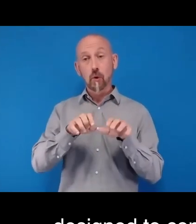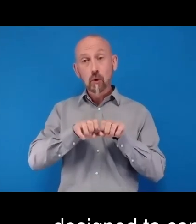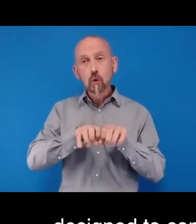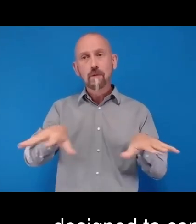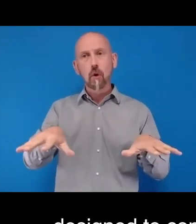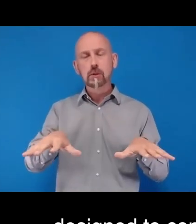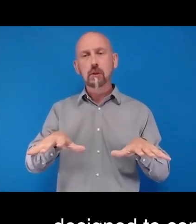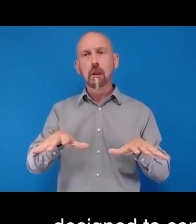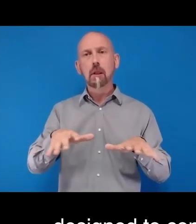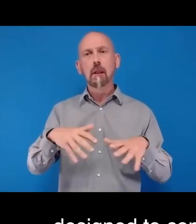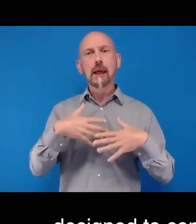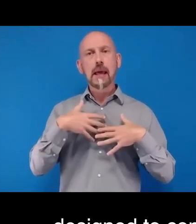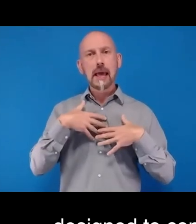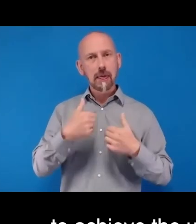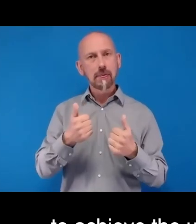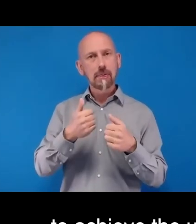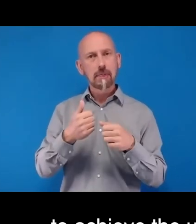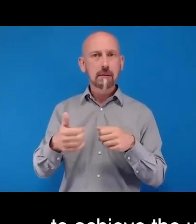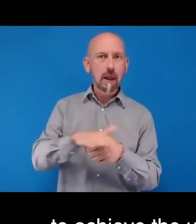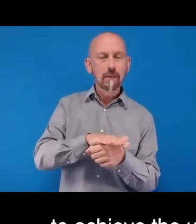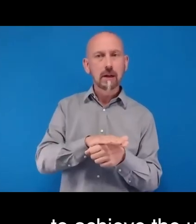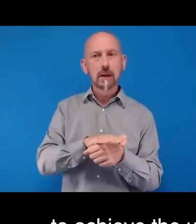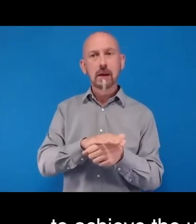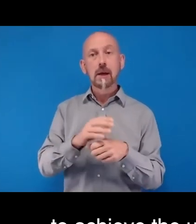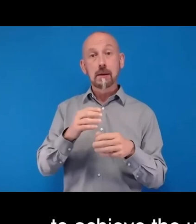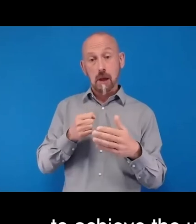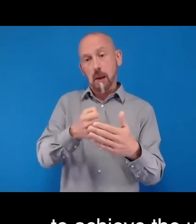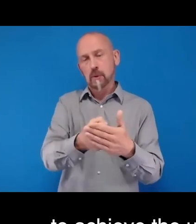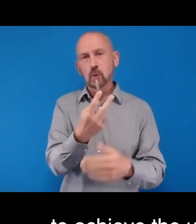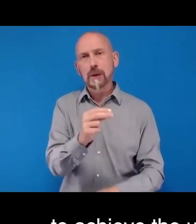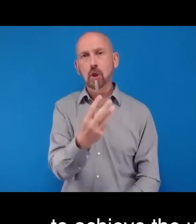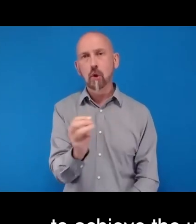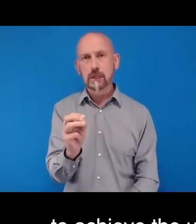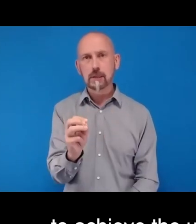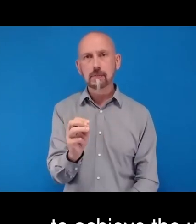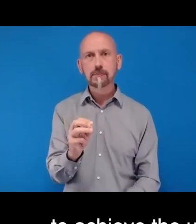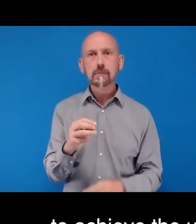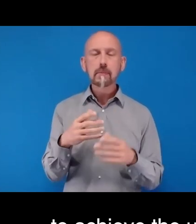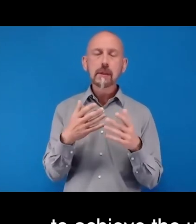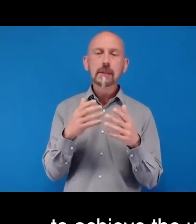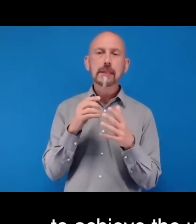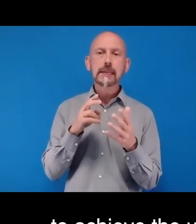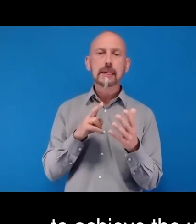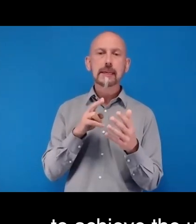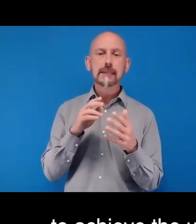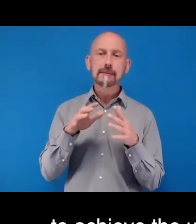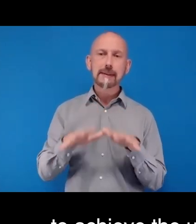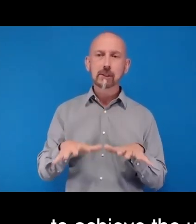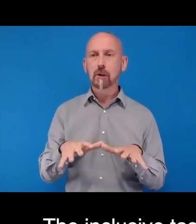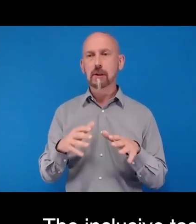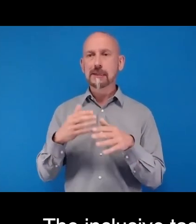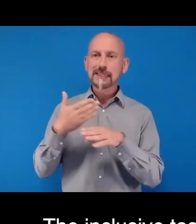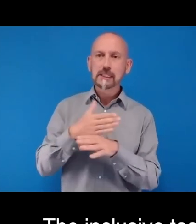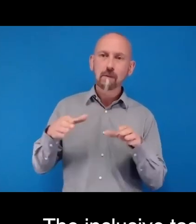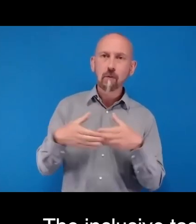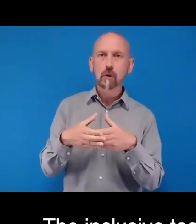2030. The Inclusive Eye Health Task Force established under the National Eye Health Committee has been really instrumental for